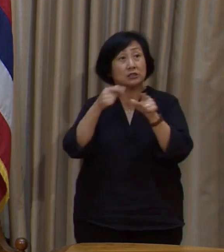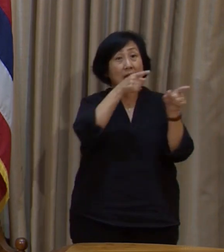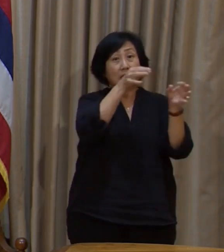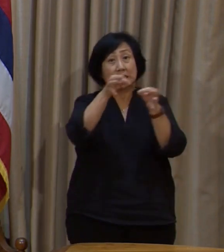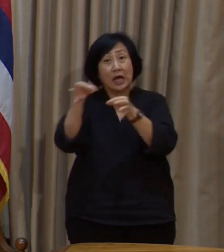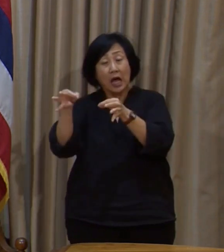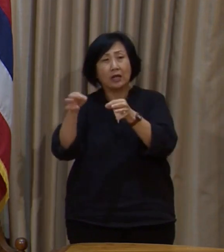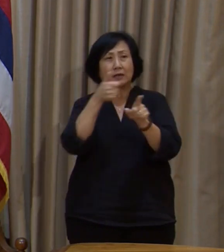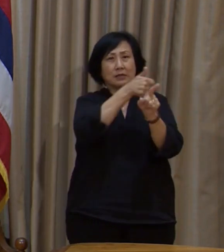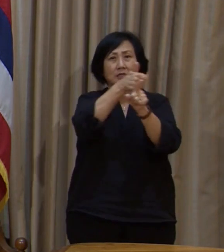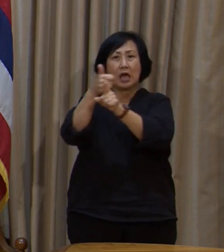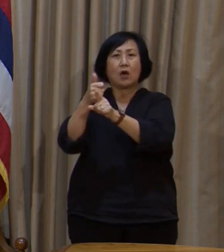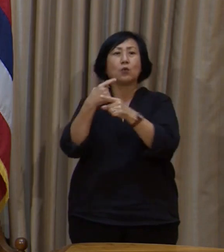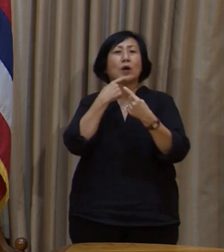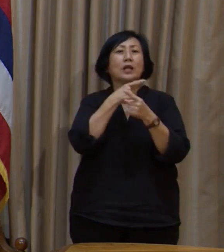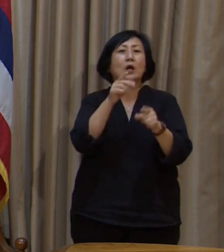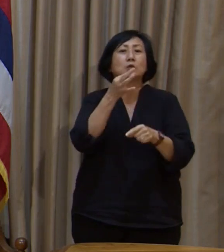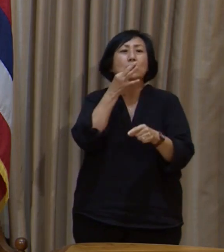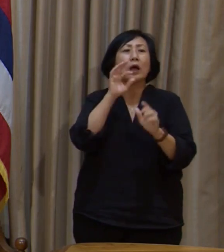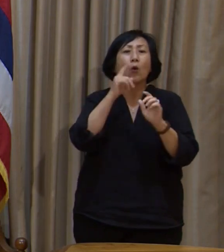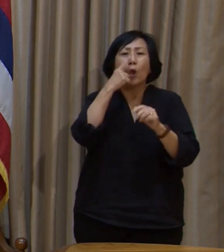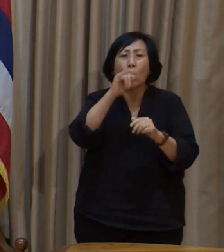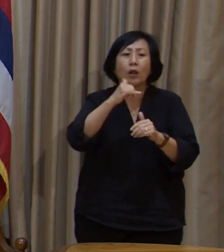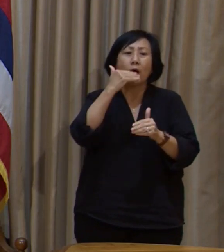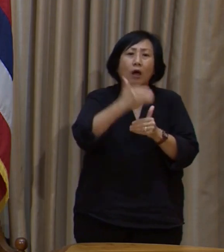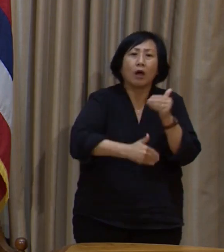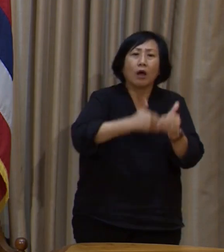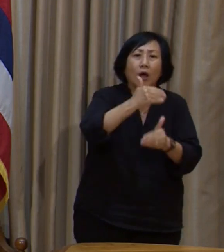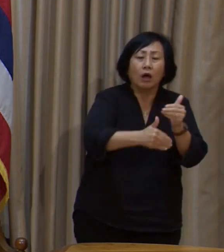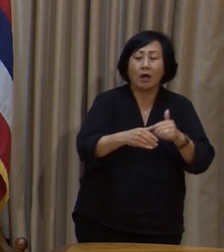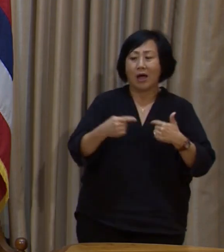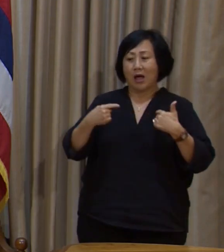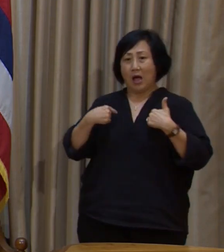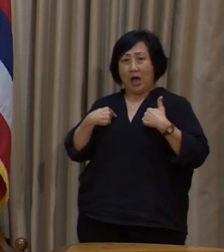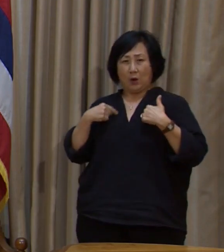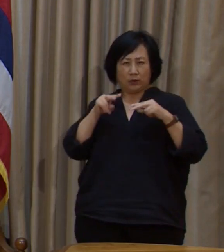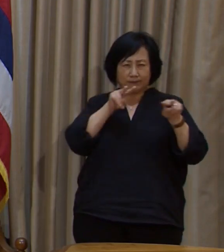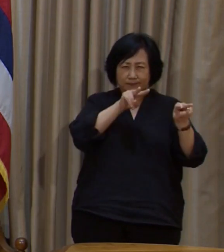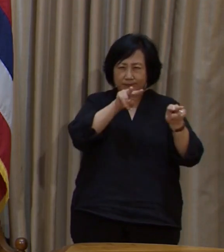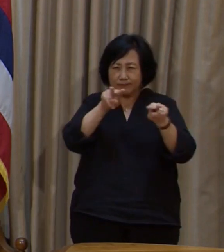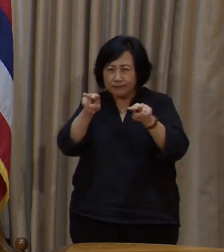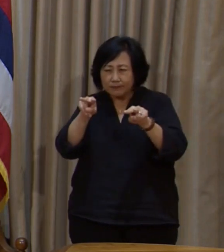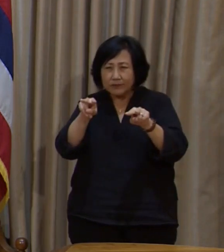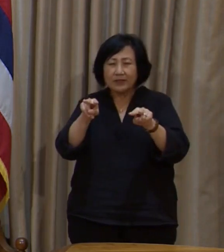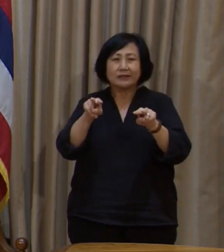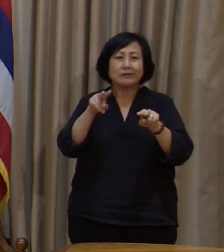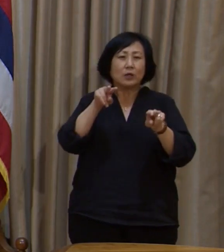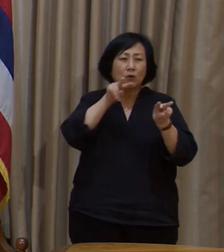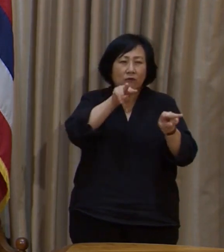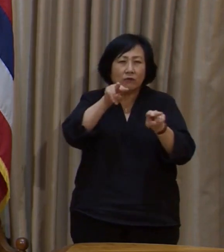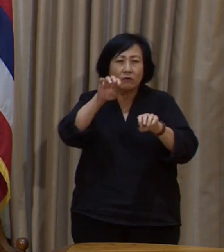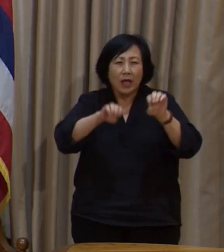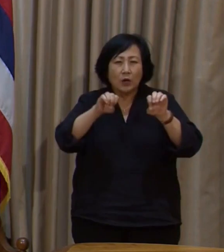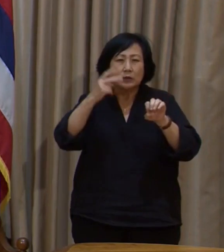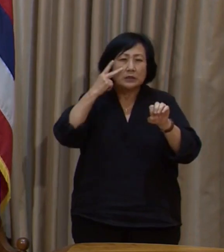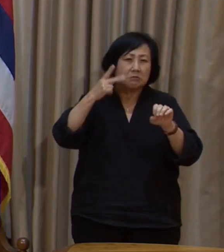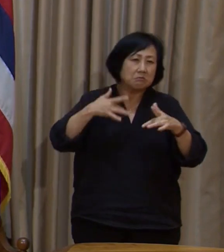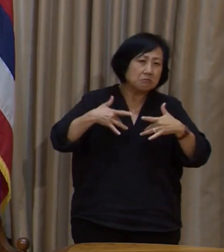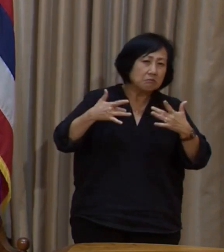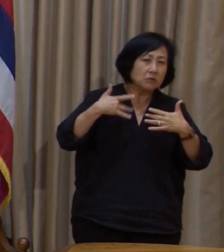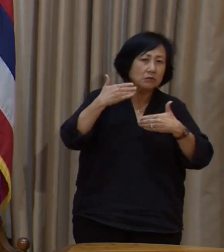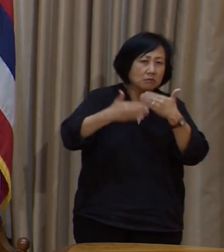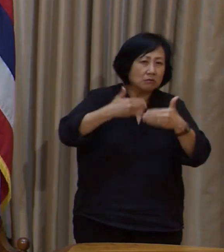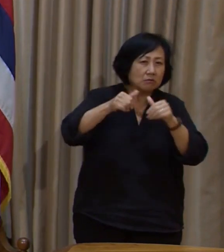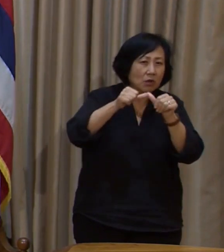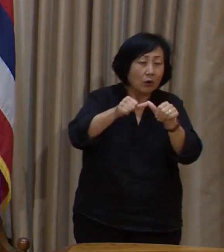be announced shortly. I will evaluate the need to continue the furlough on an ongoing basis. We will